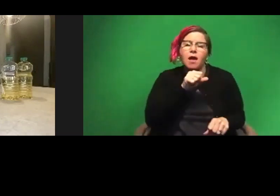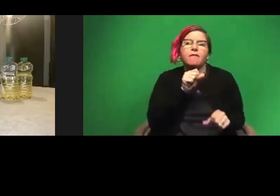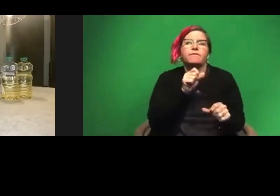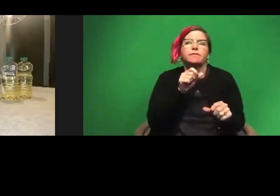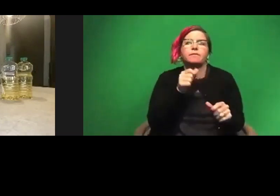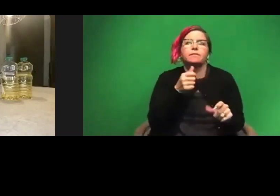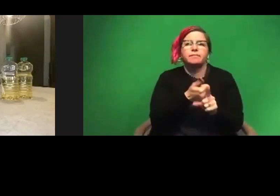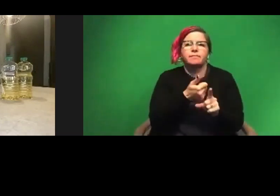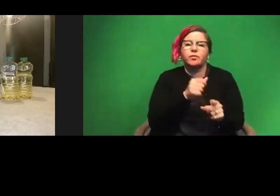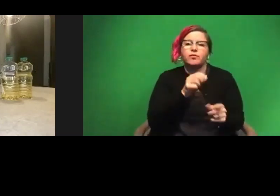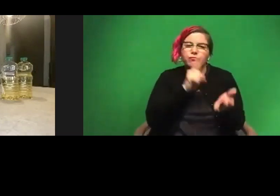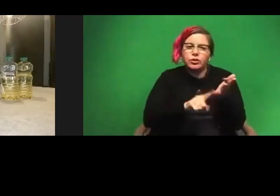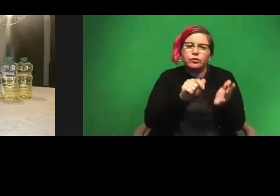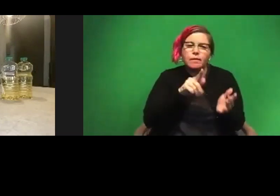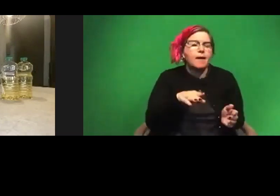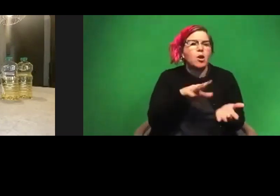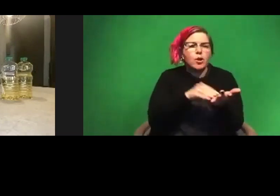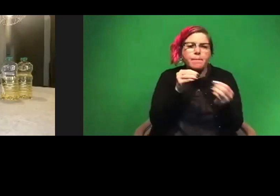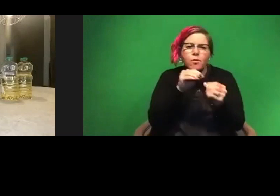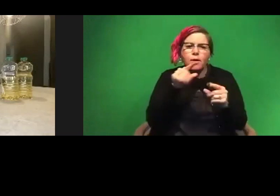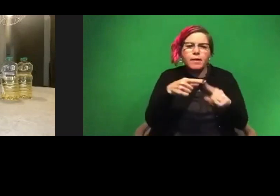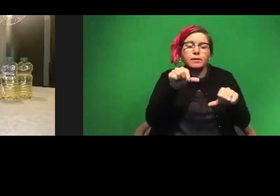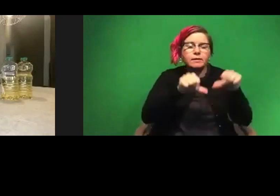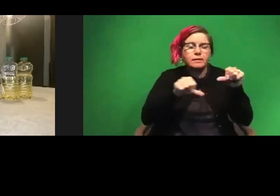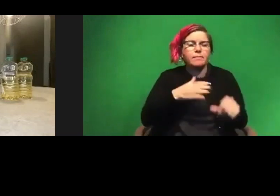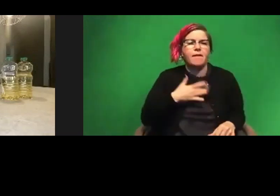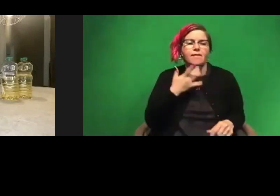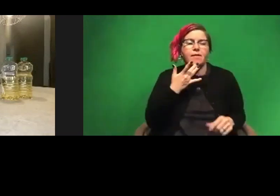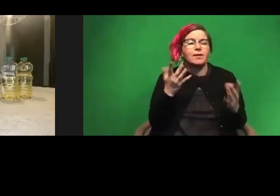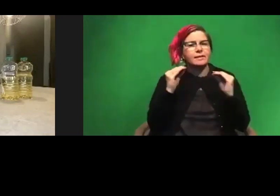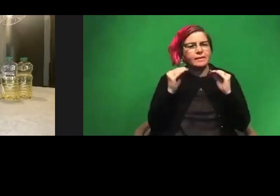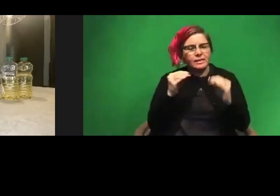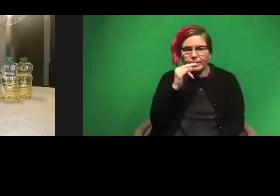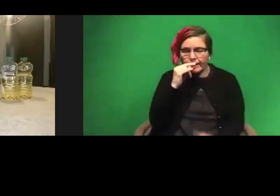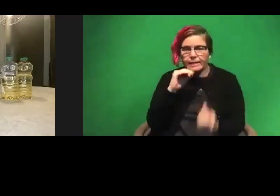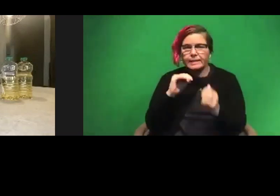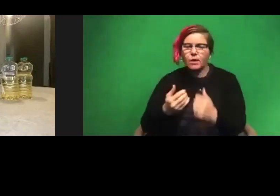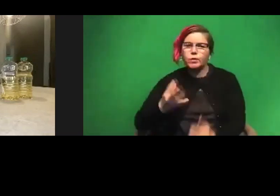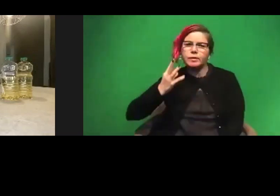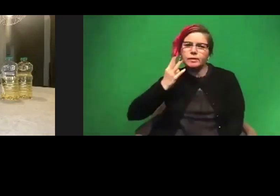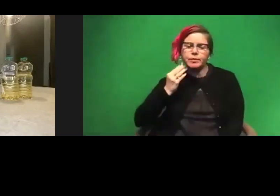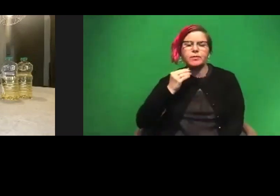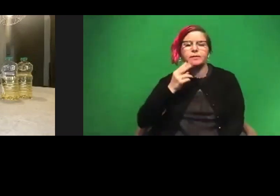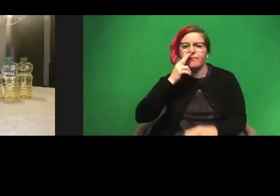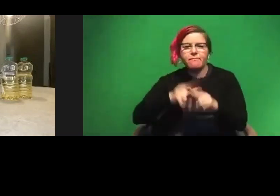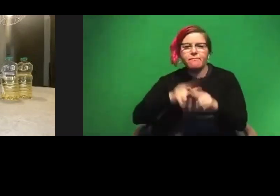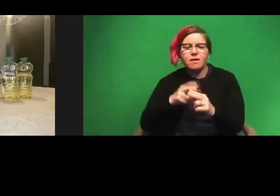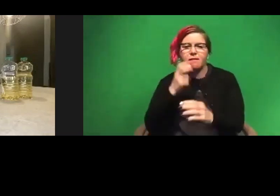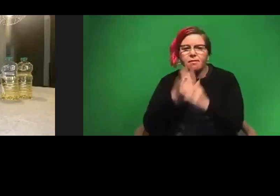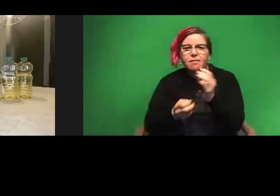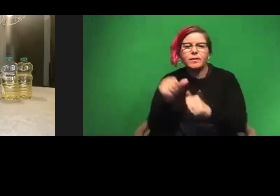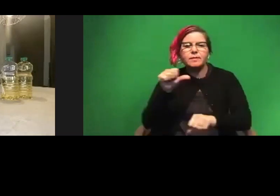more about science, but my favorite thing to do is teach kids how to experience the fun and science from their own homes.